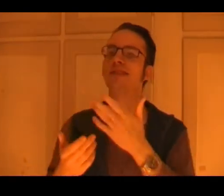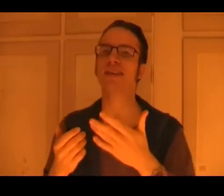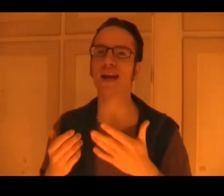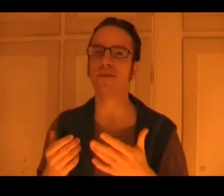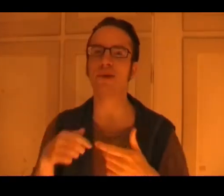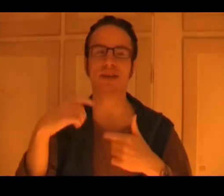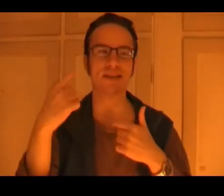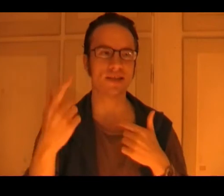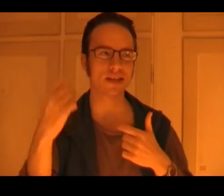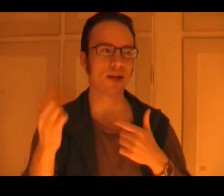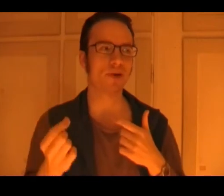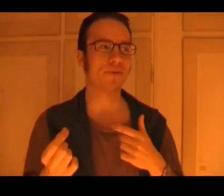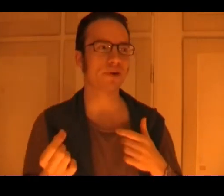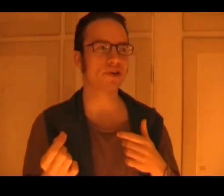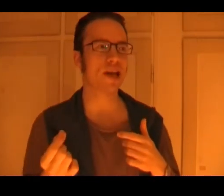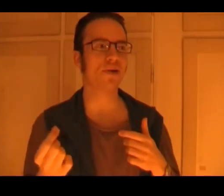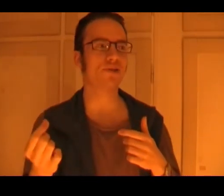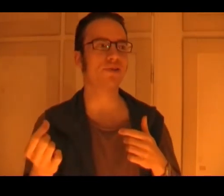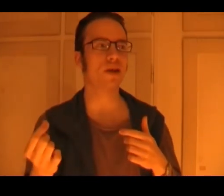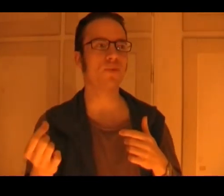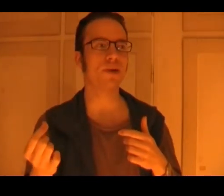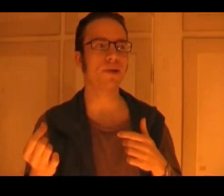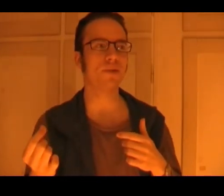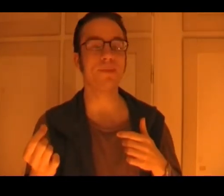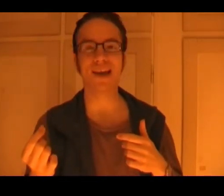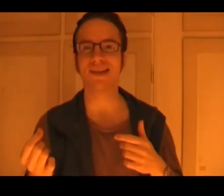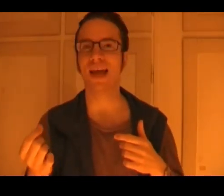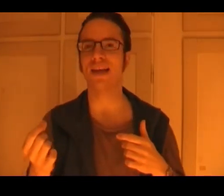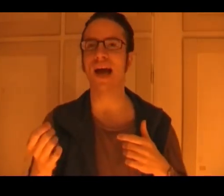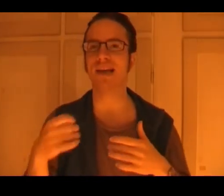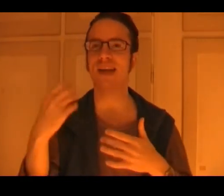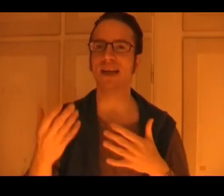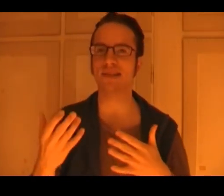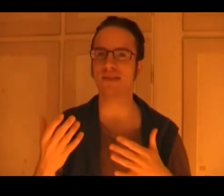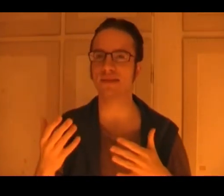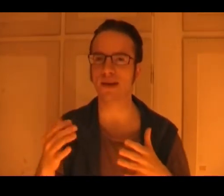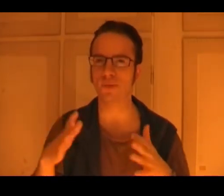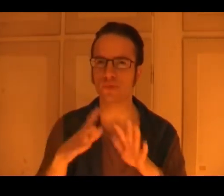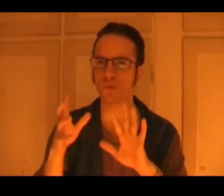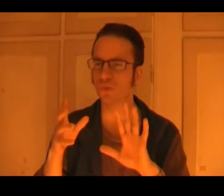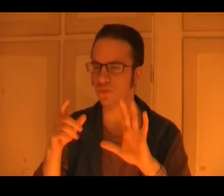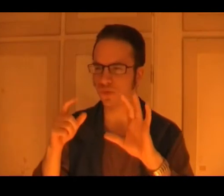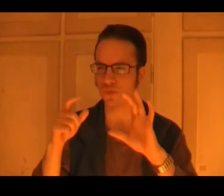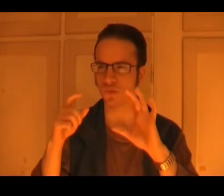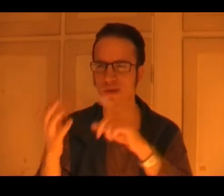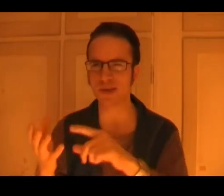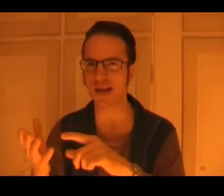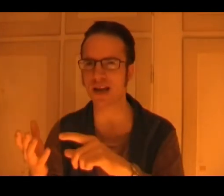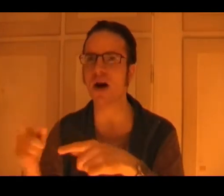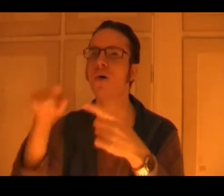kind of funny, because it's, it's like one of the first characters that we met, and I actually had to think, who, who, who is this guy? Oh,